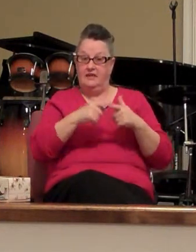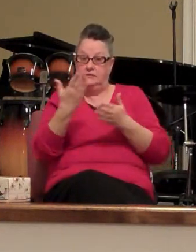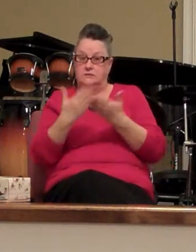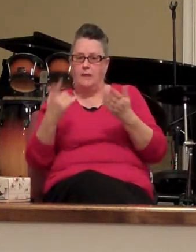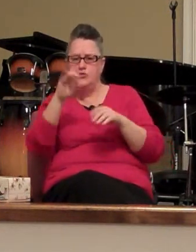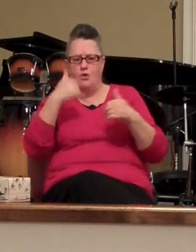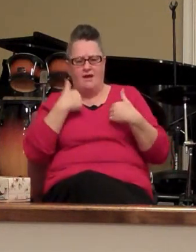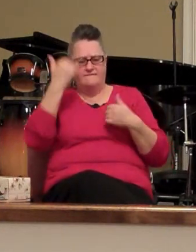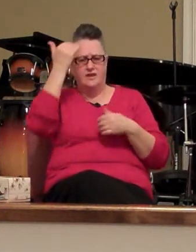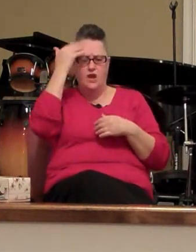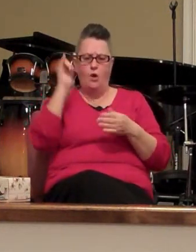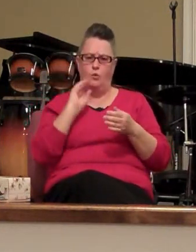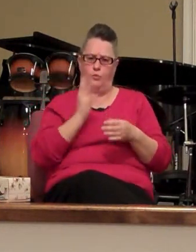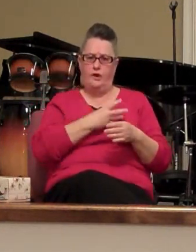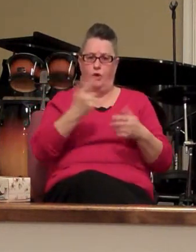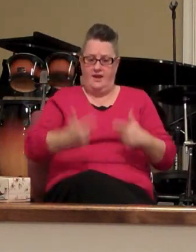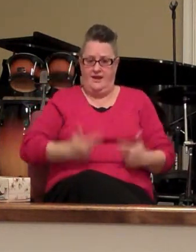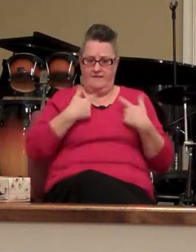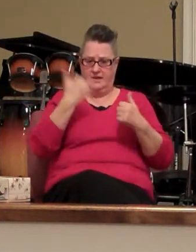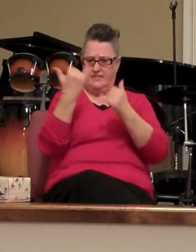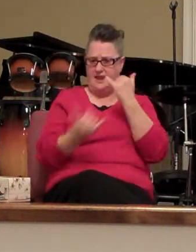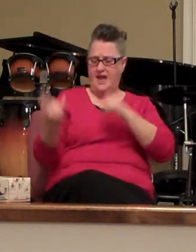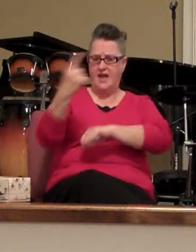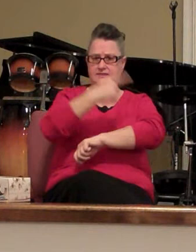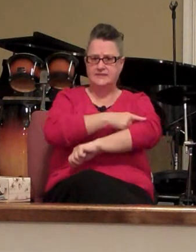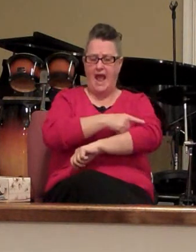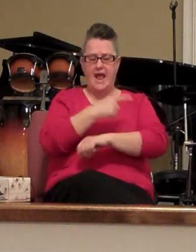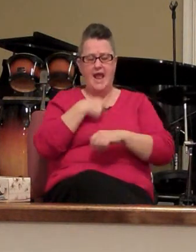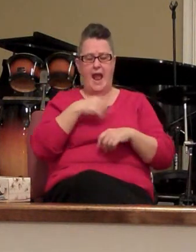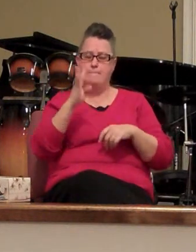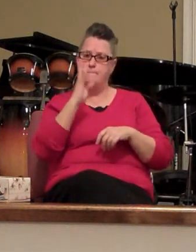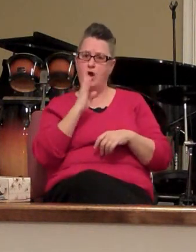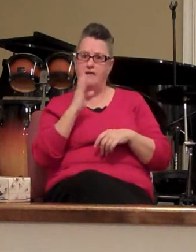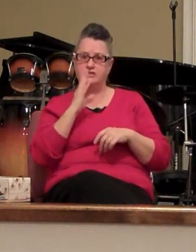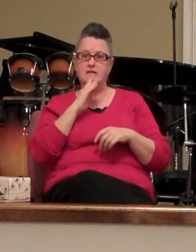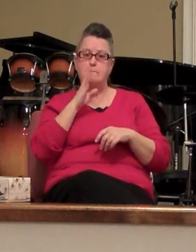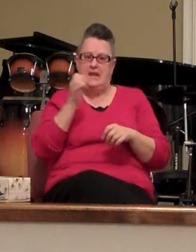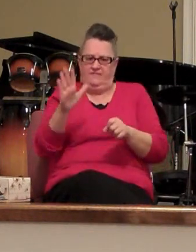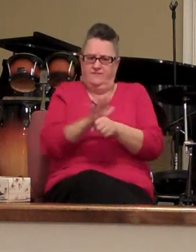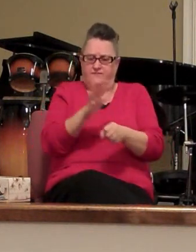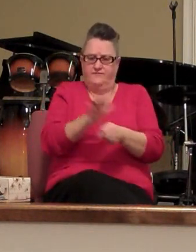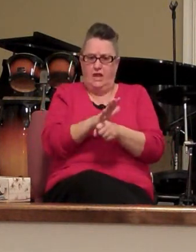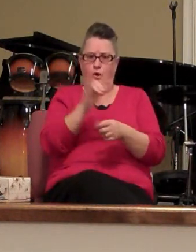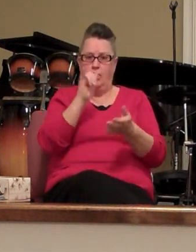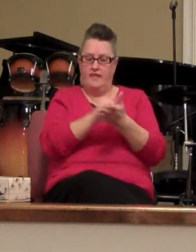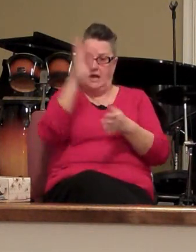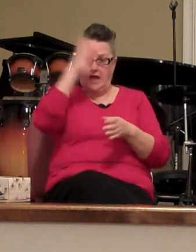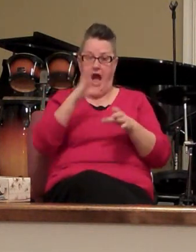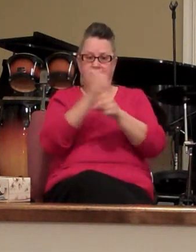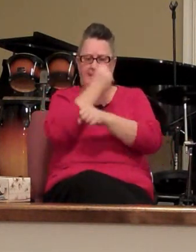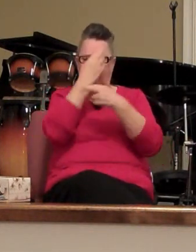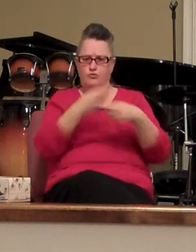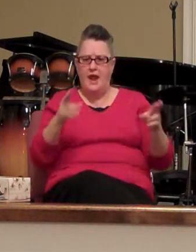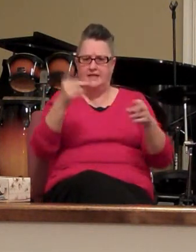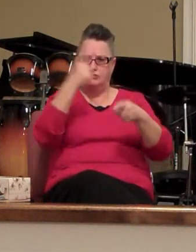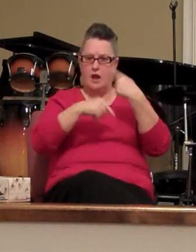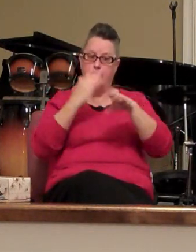realize we are living in the last days and prophecy is being fulfilled that God's getting ready to come after his church